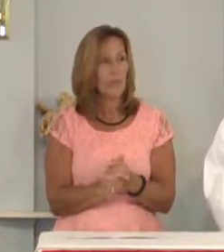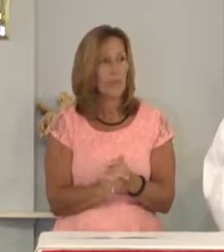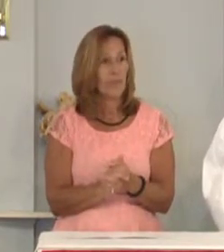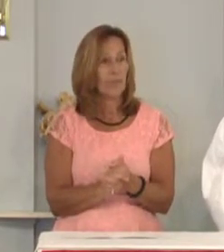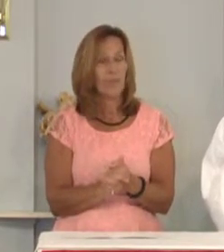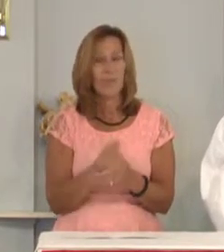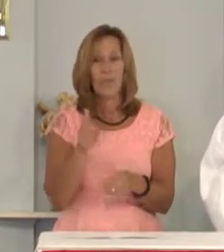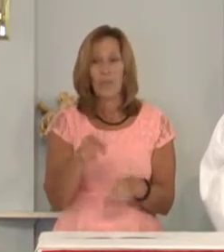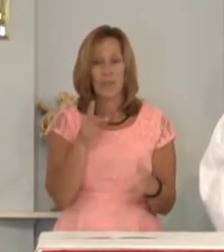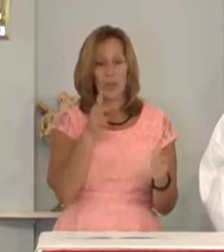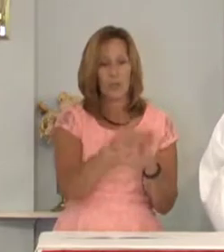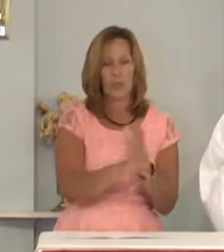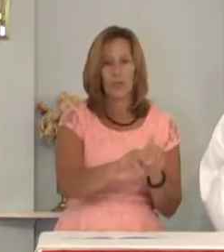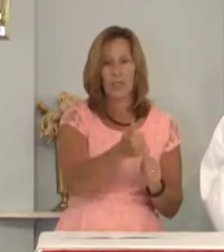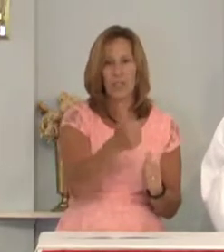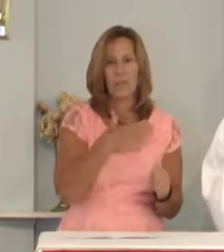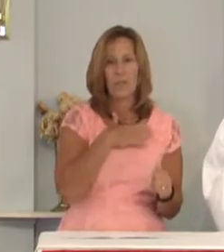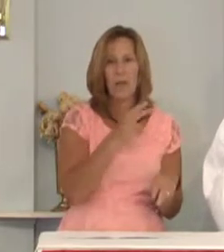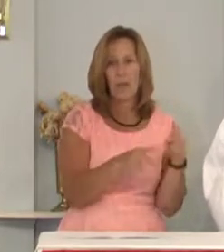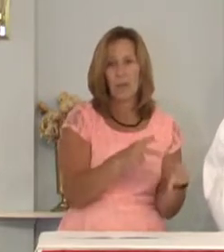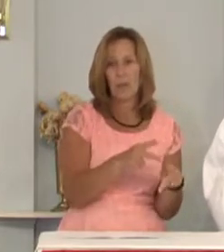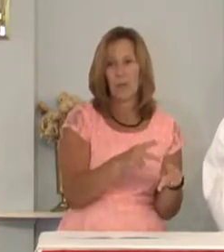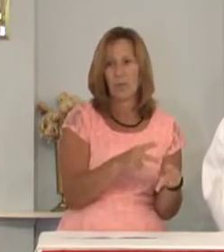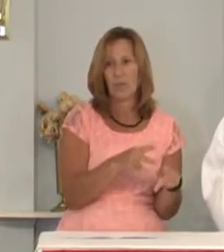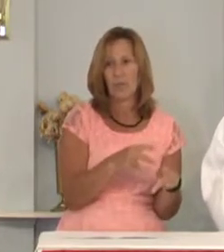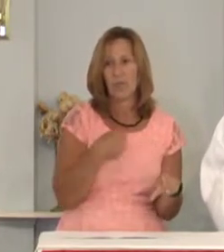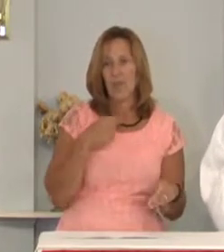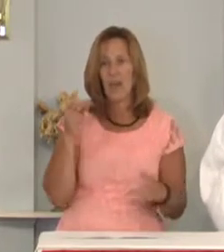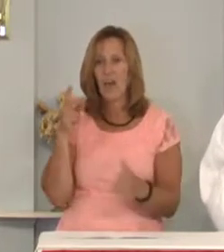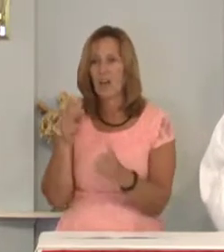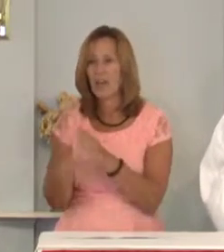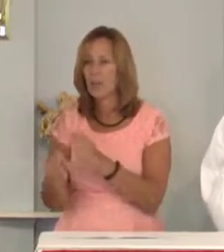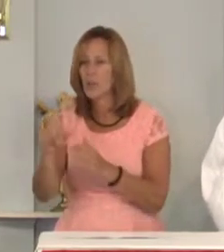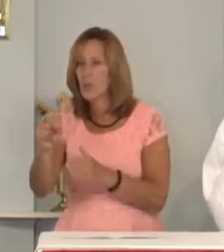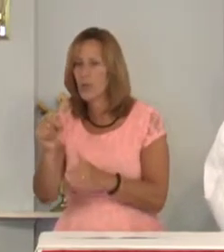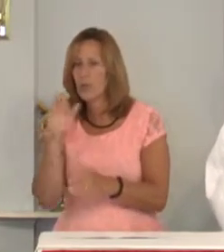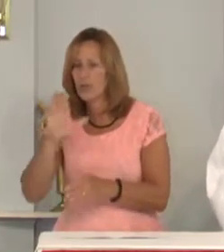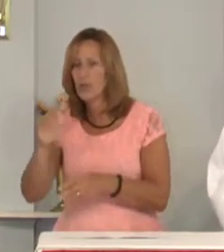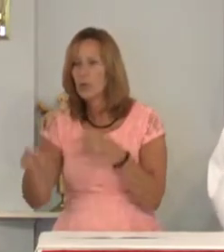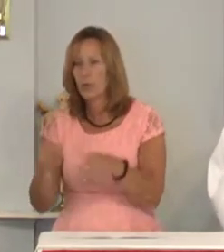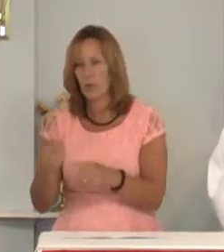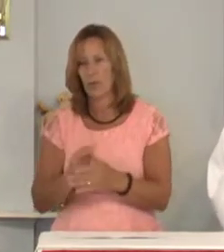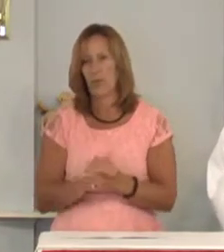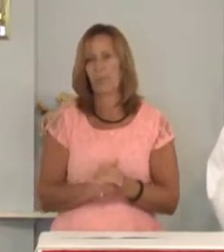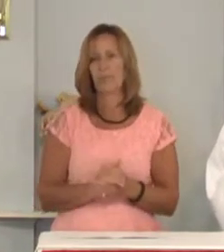You kill ten of mine I'll kill twenty of yours.